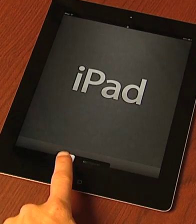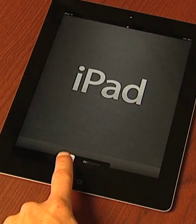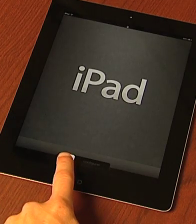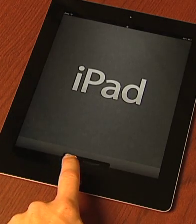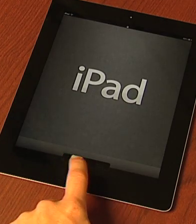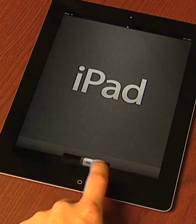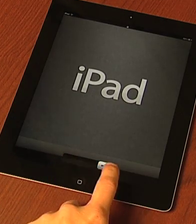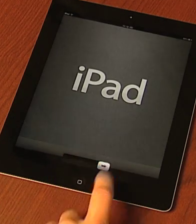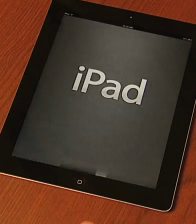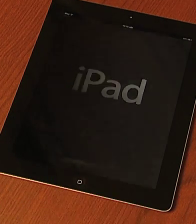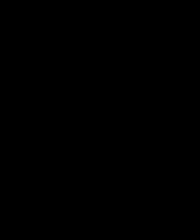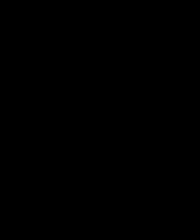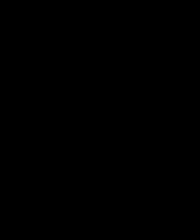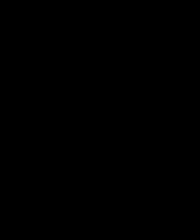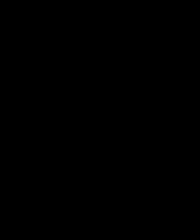Let's Let's go. Let's go.